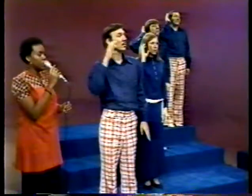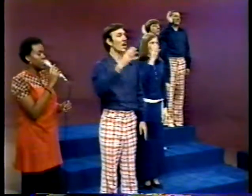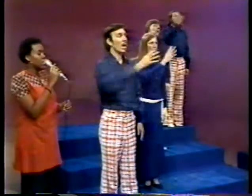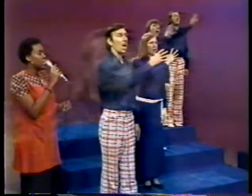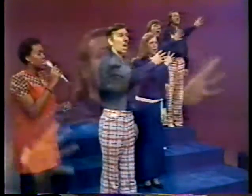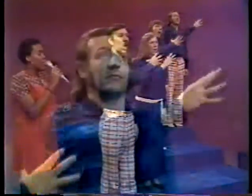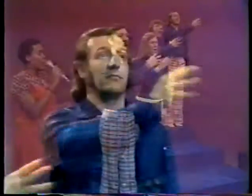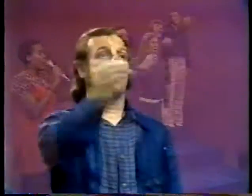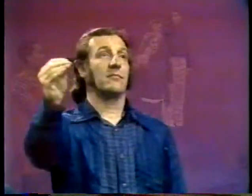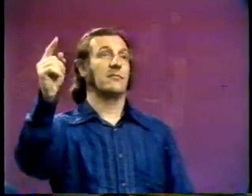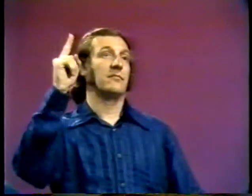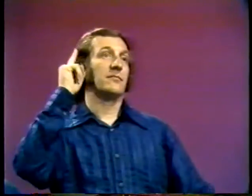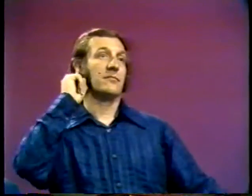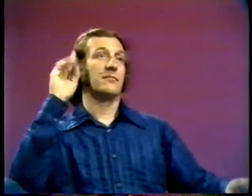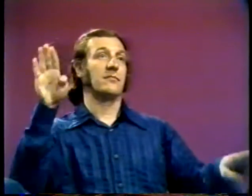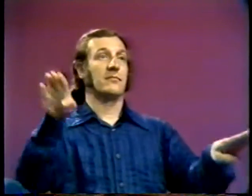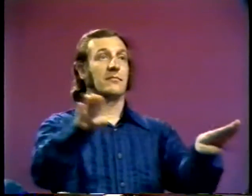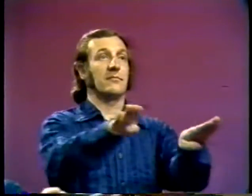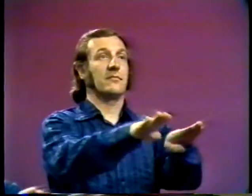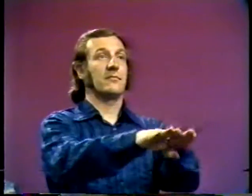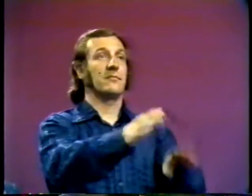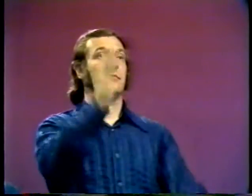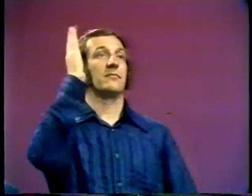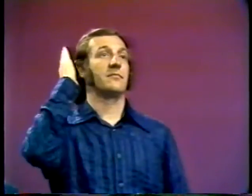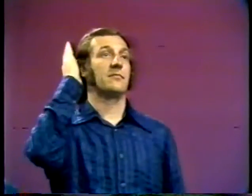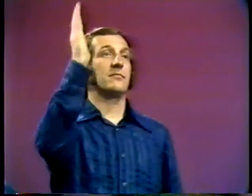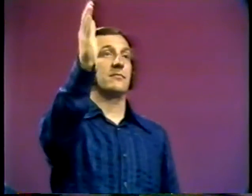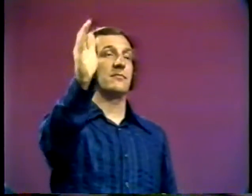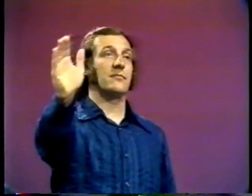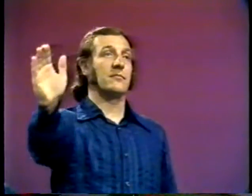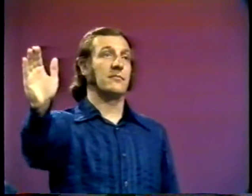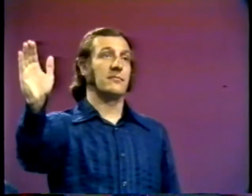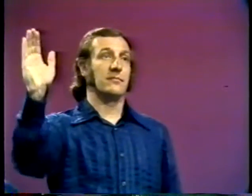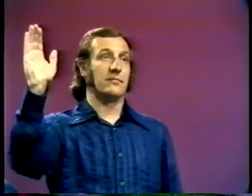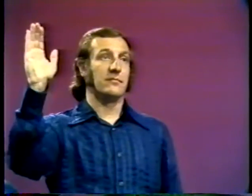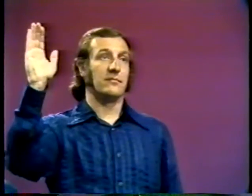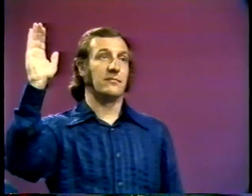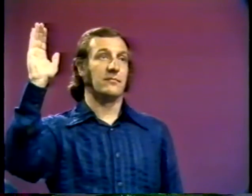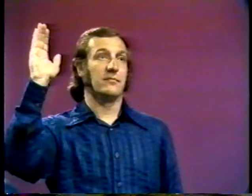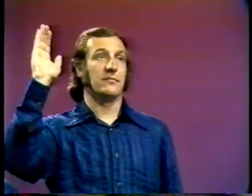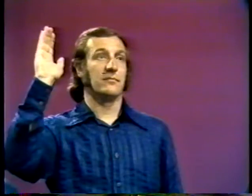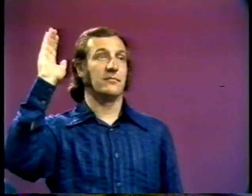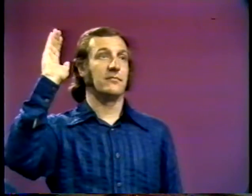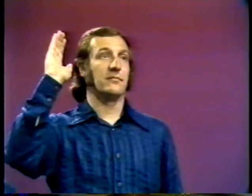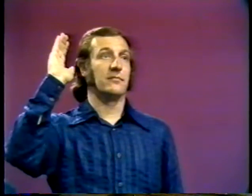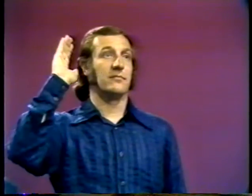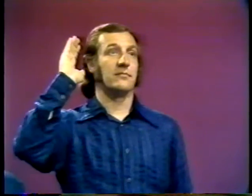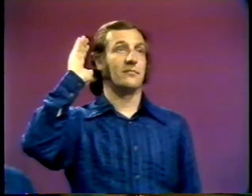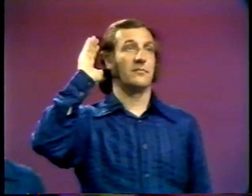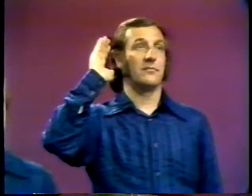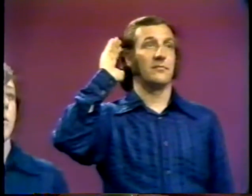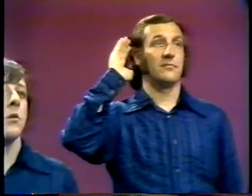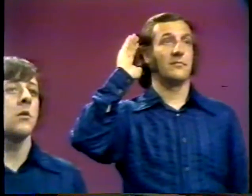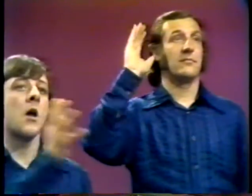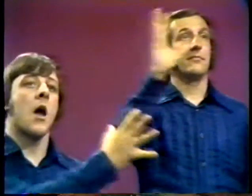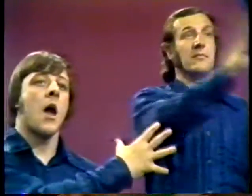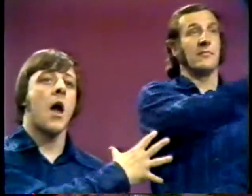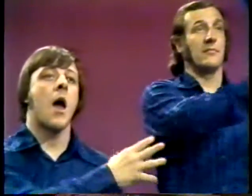And the deaf shall hear And